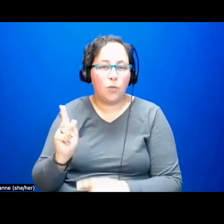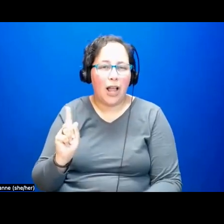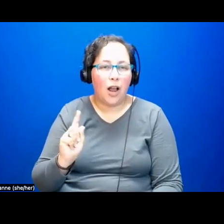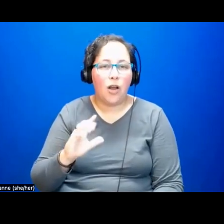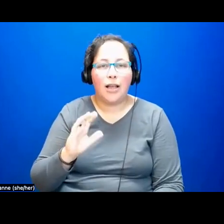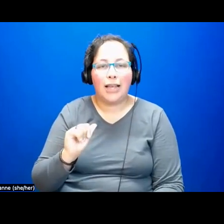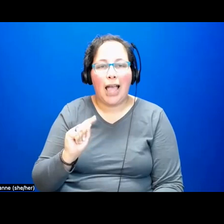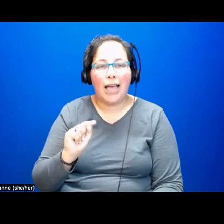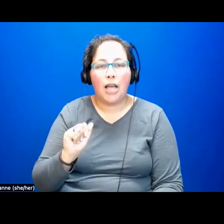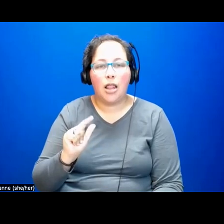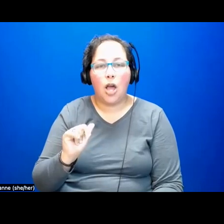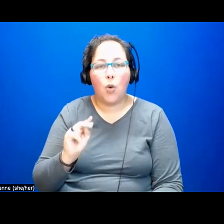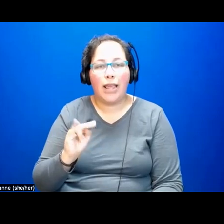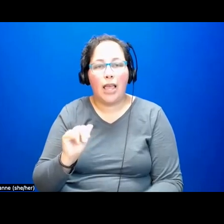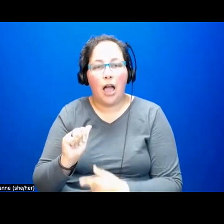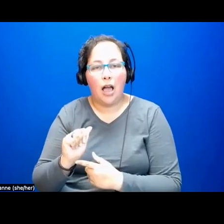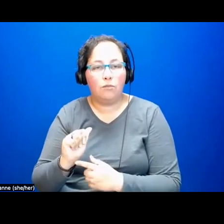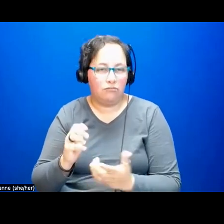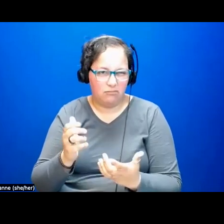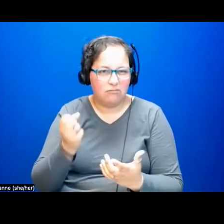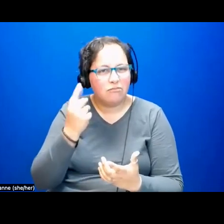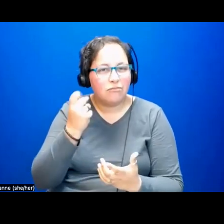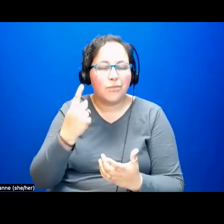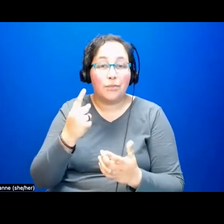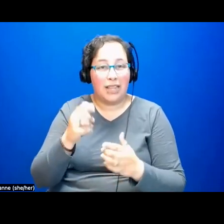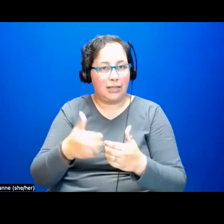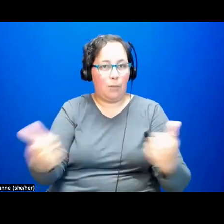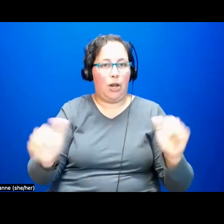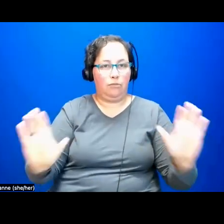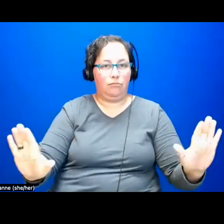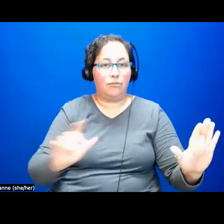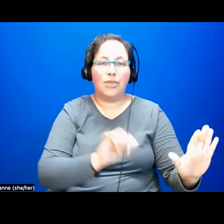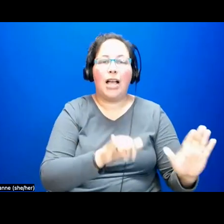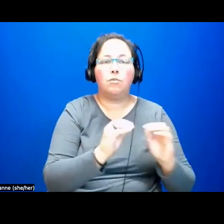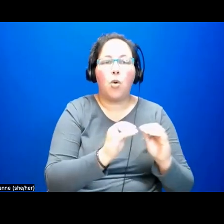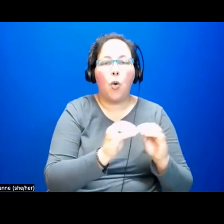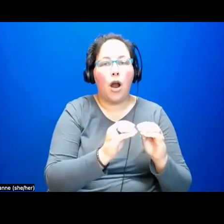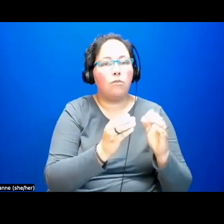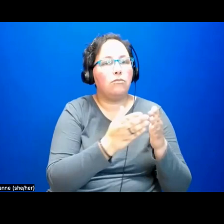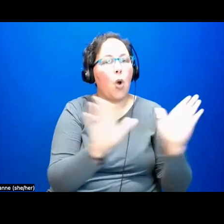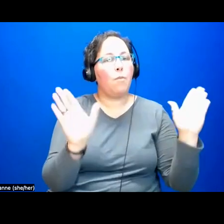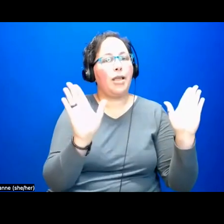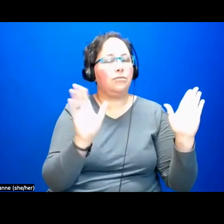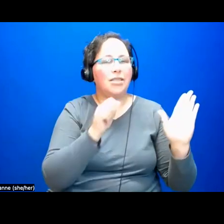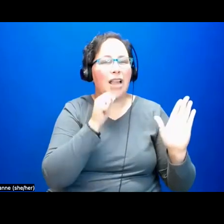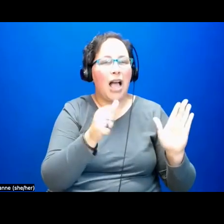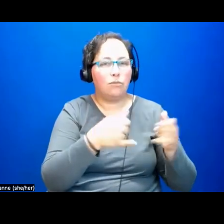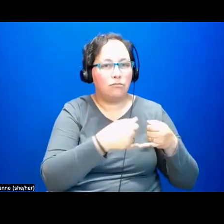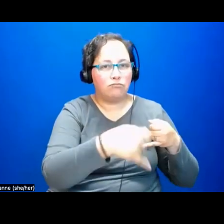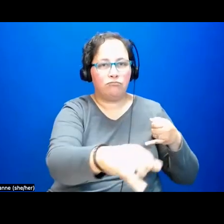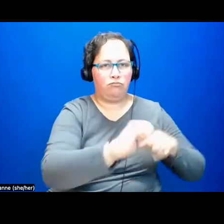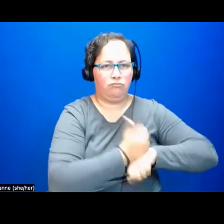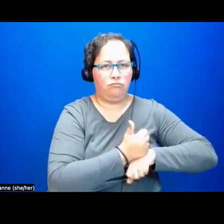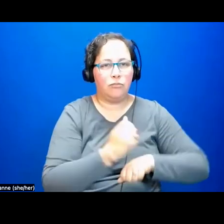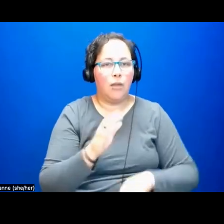by any stretch of the imagination, a left open borders independence movement, although there are